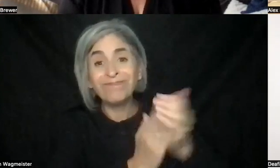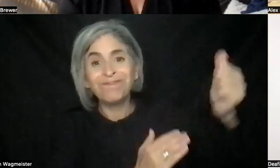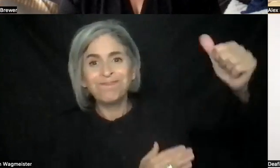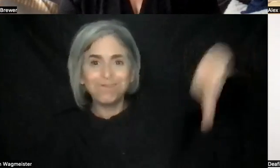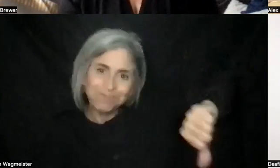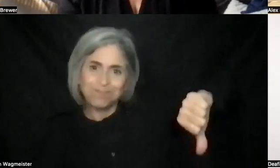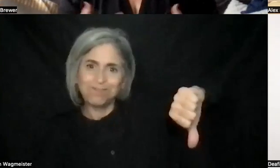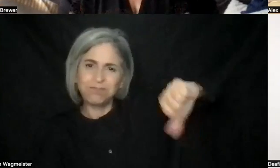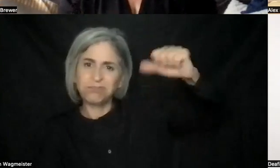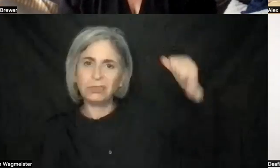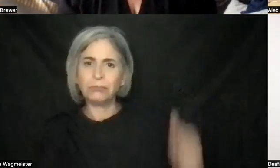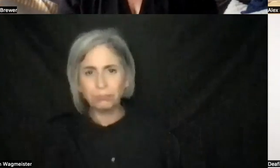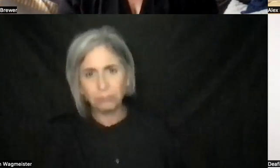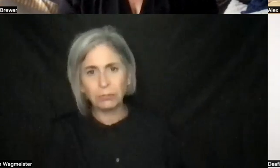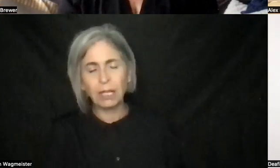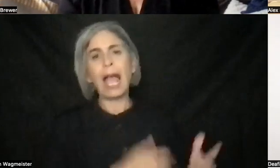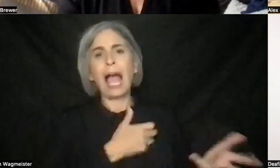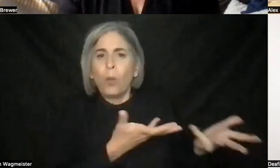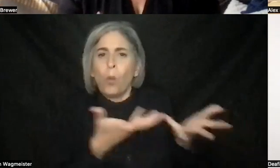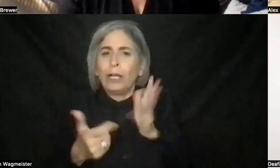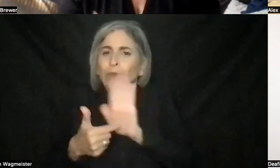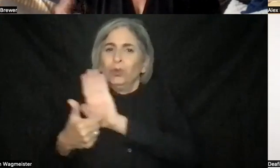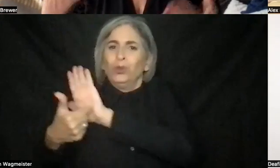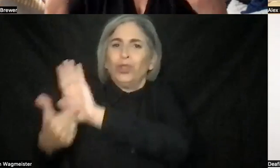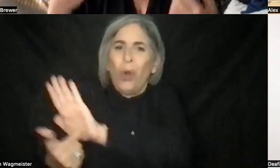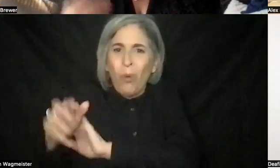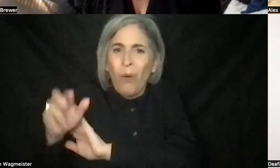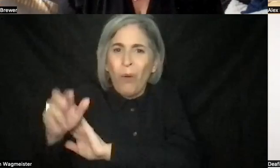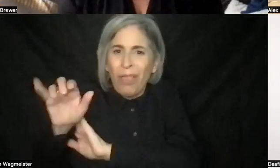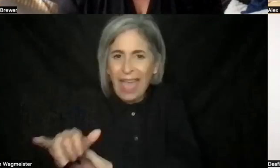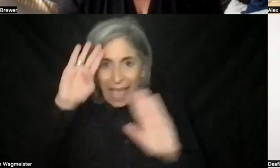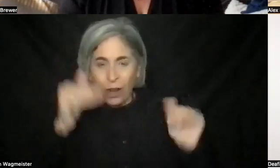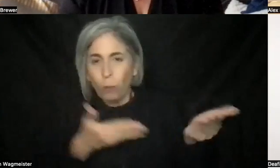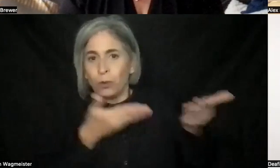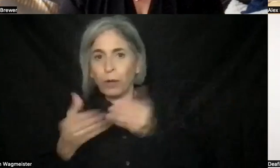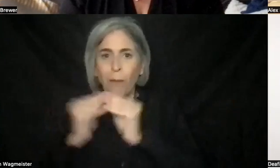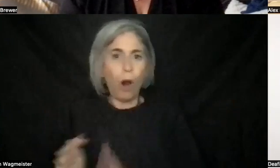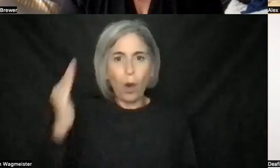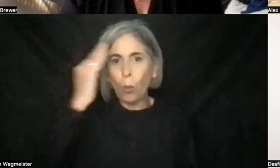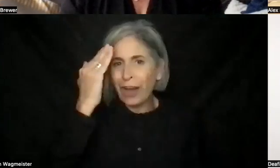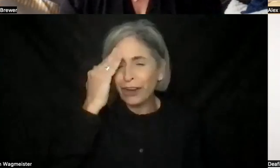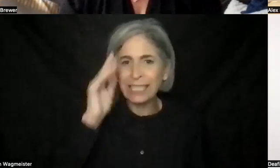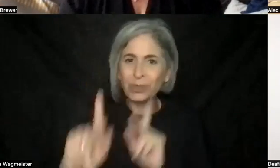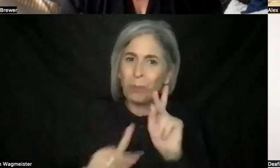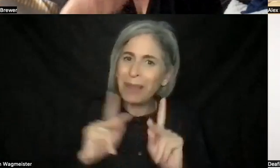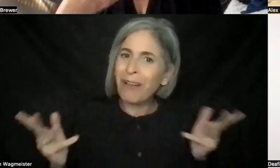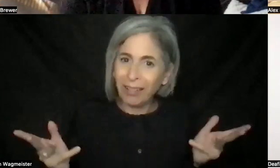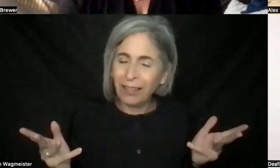And so I really wanted to bring that to light and that hope it brings more awareness to people and with that awareness, more